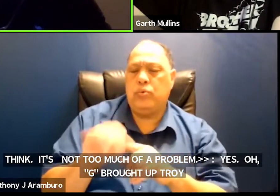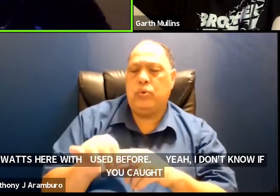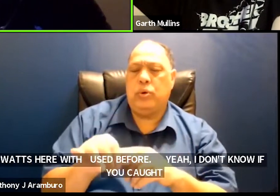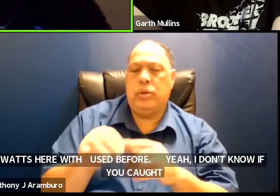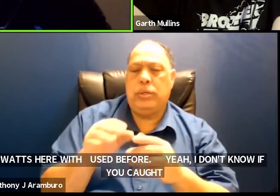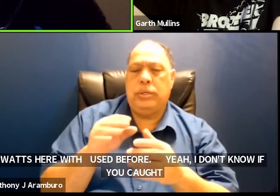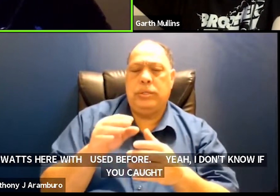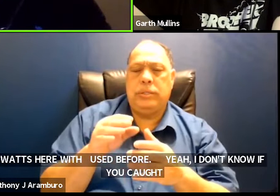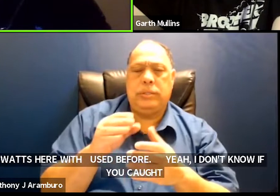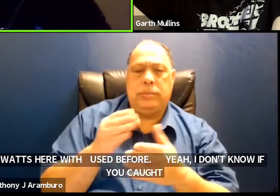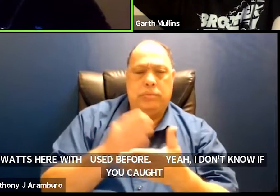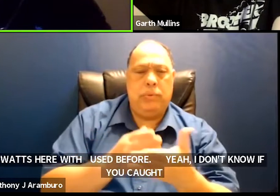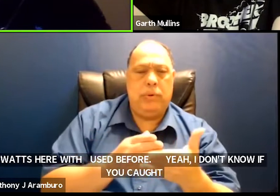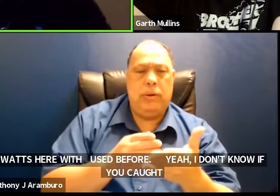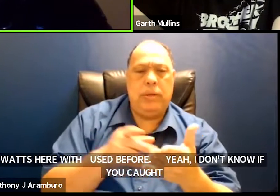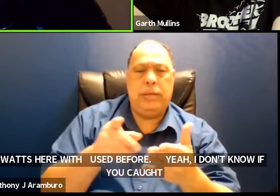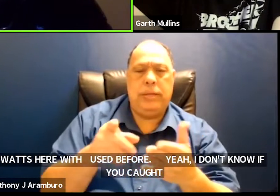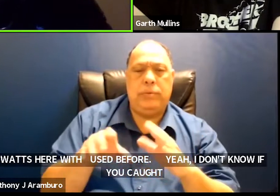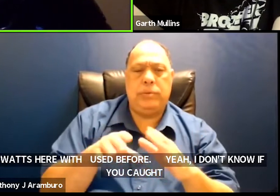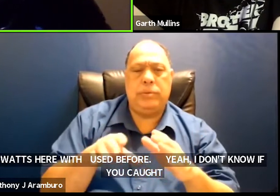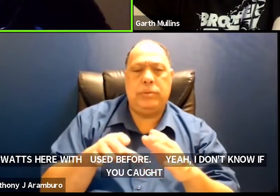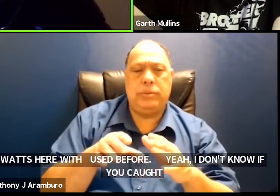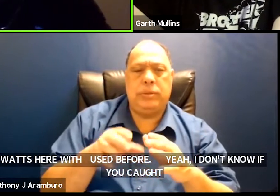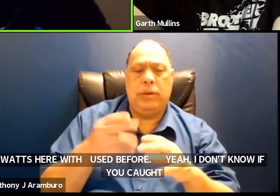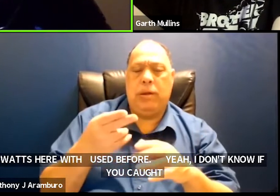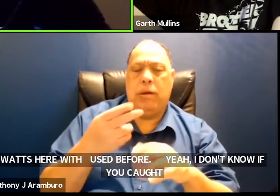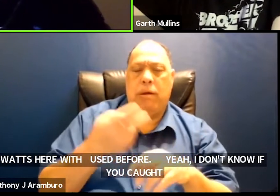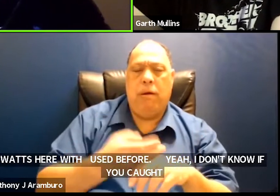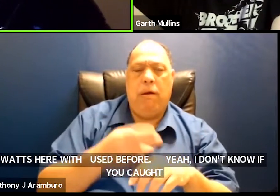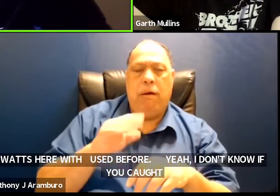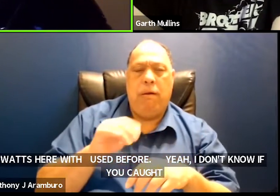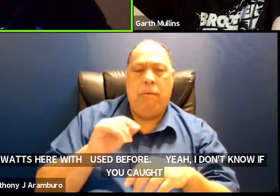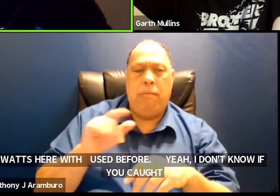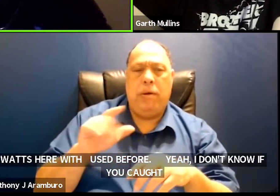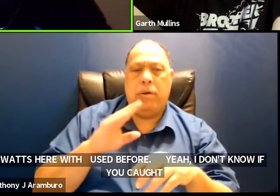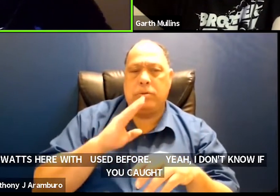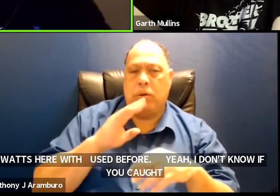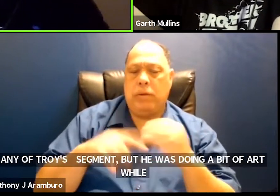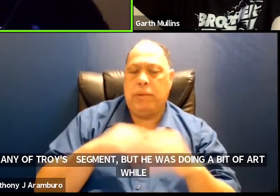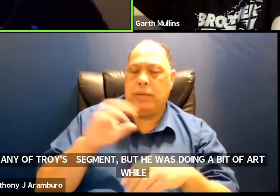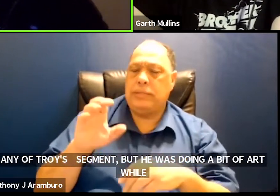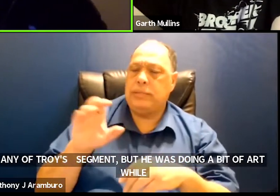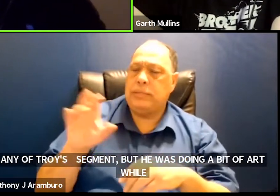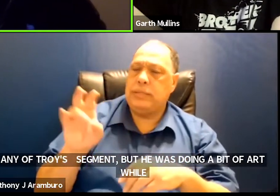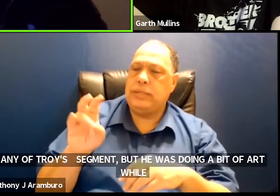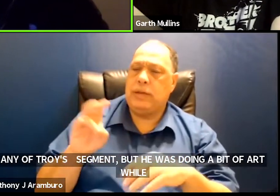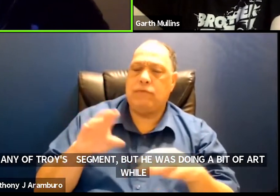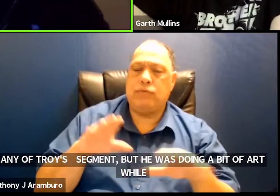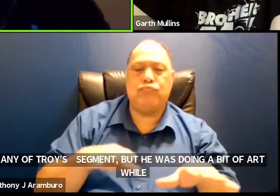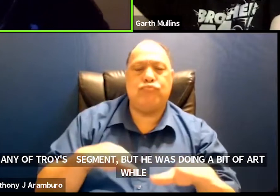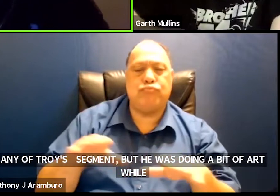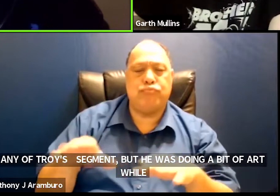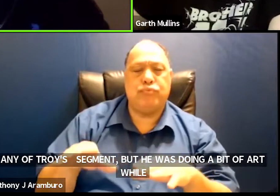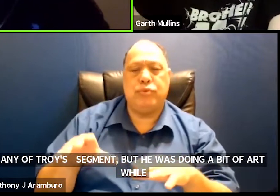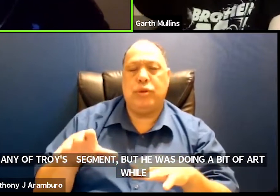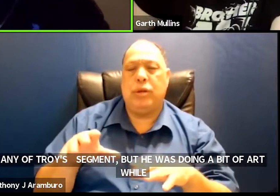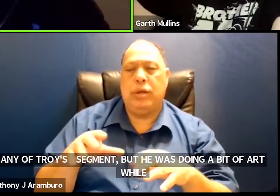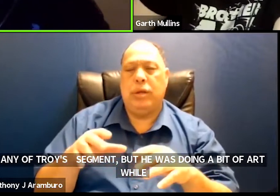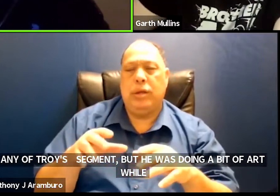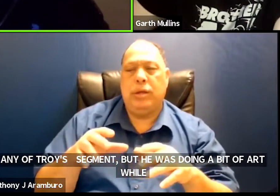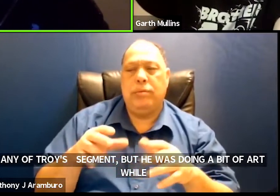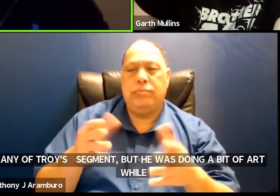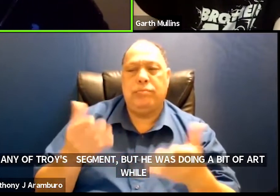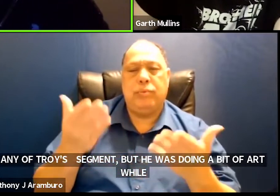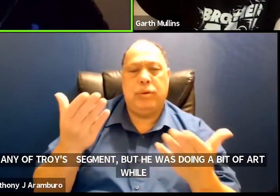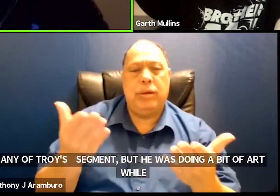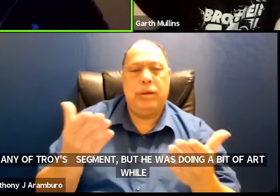he um he was doing a bit of art while talking about c7 and it was pretty chill and low-key and she brought up that